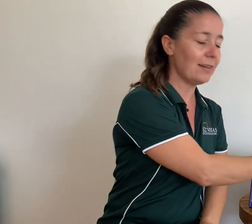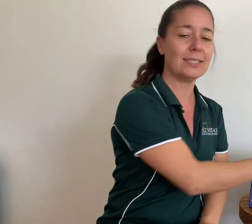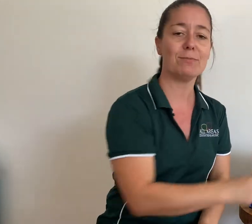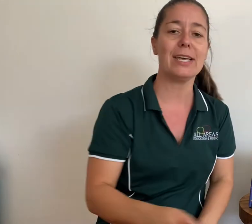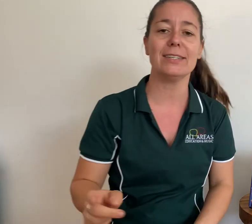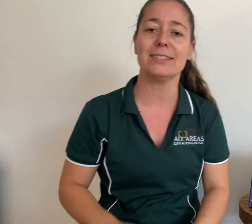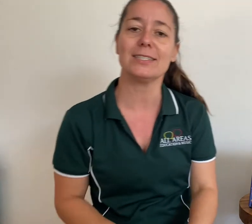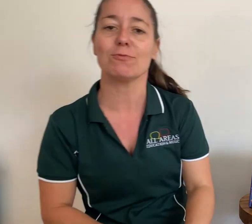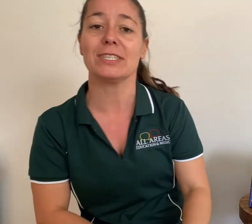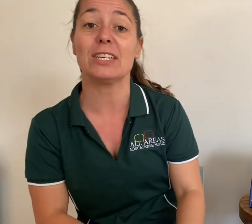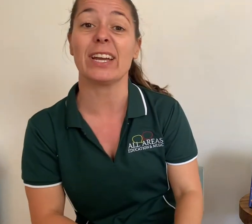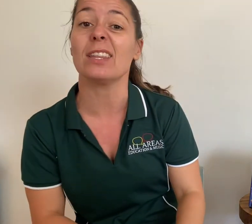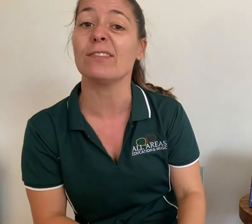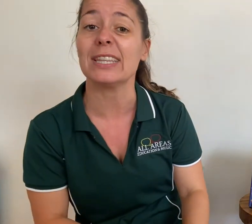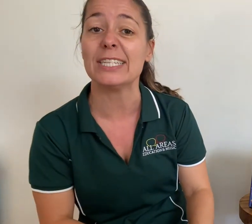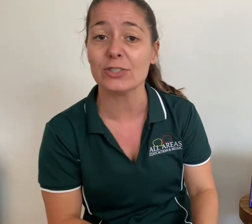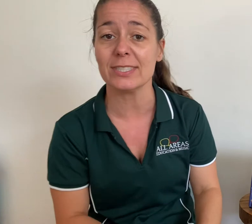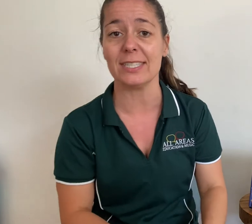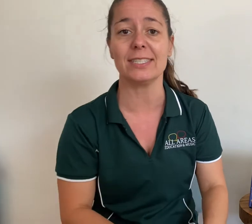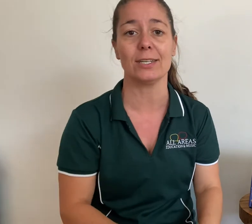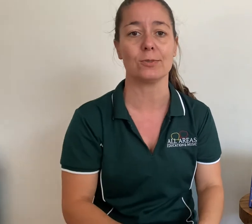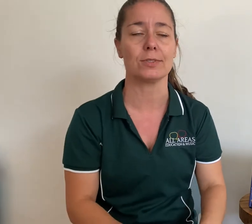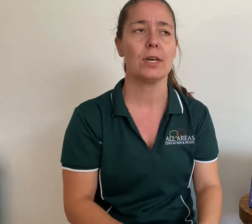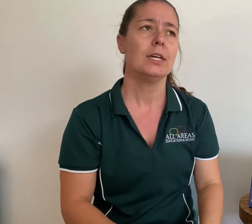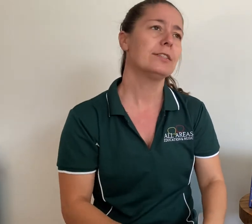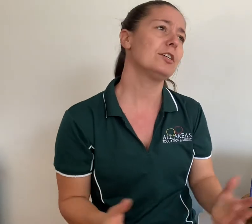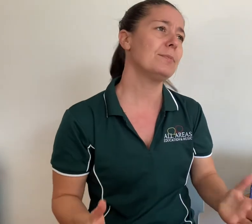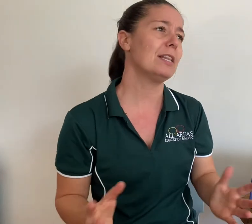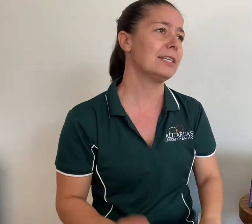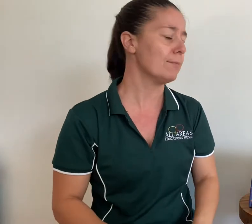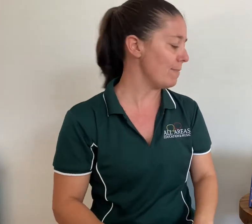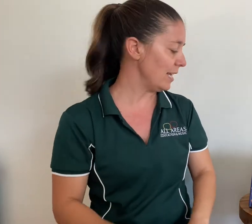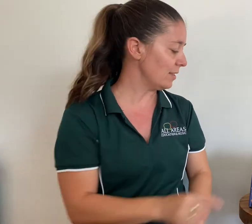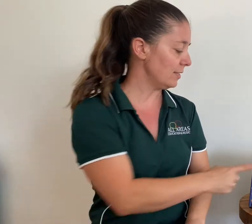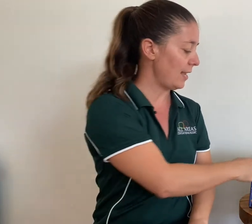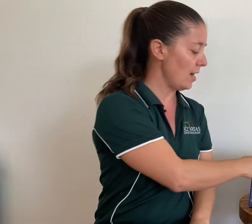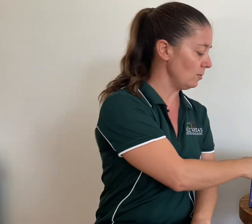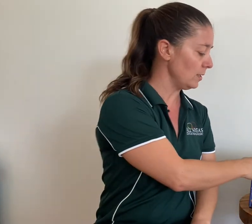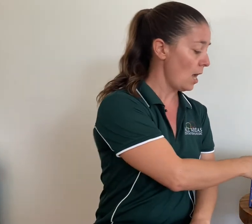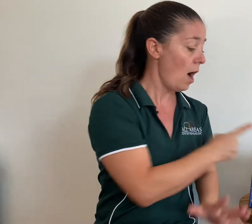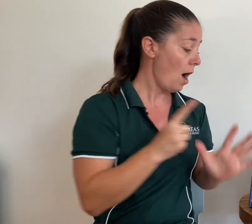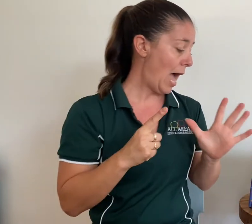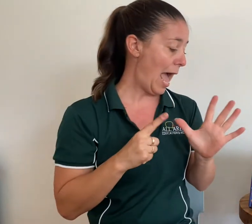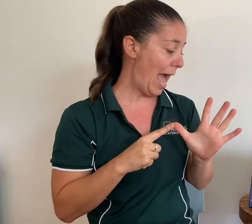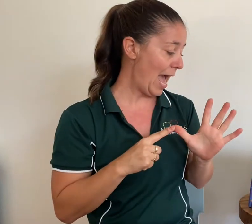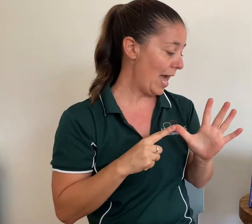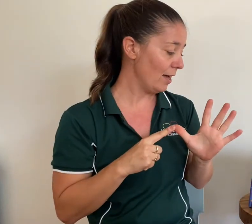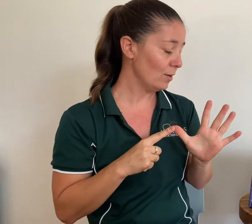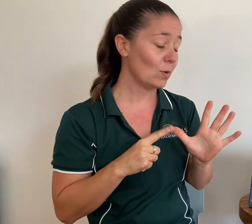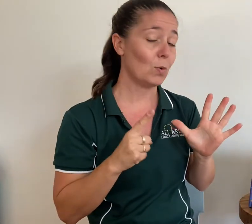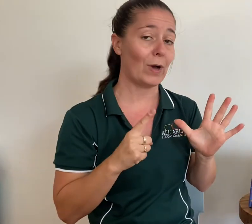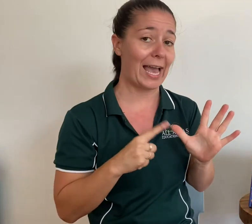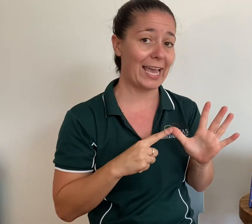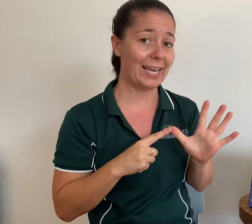some letters is a really great thing for literacy skills. So you might like to make the sounds. A or A,